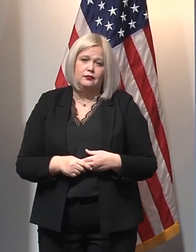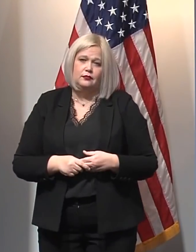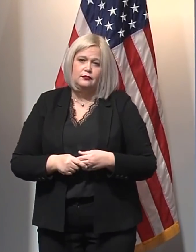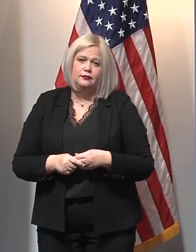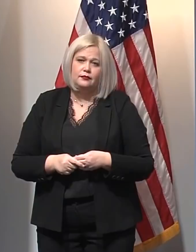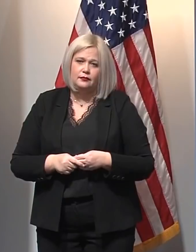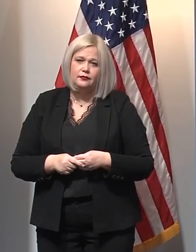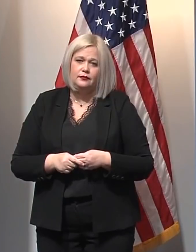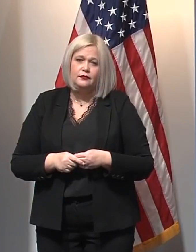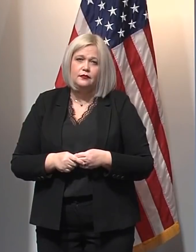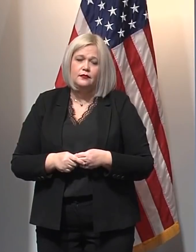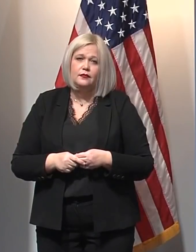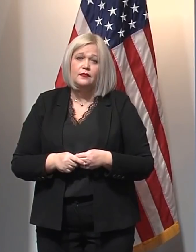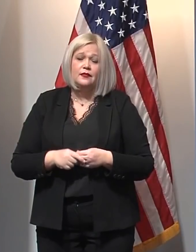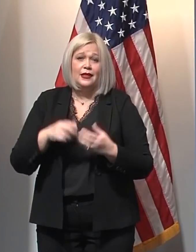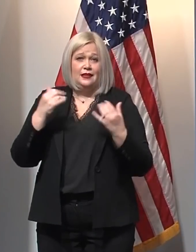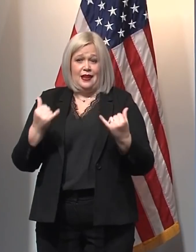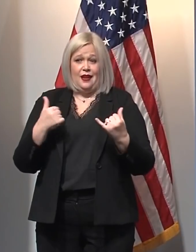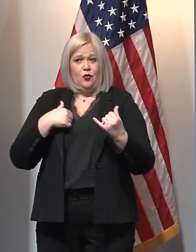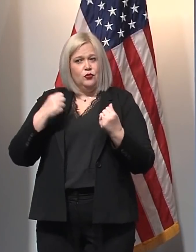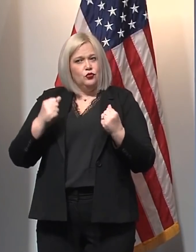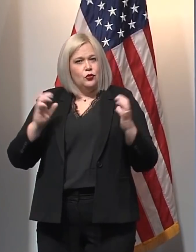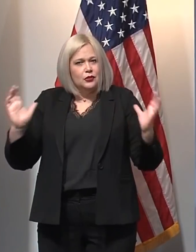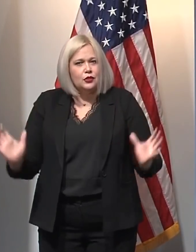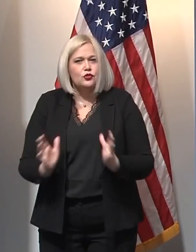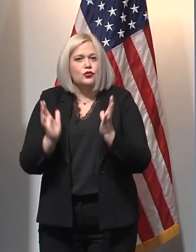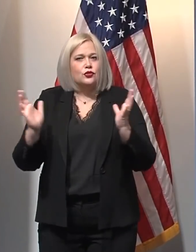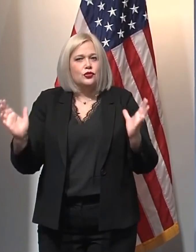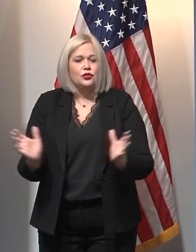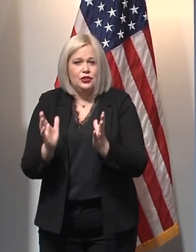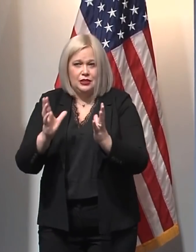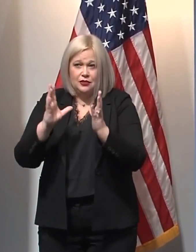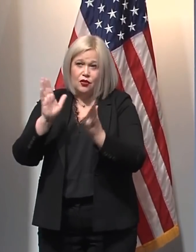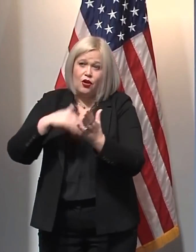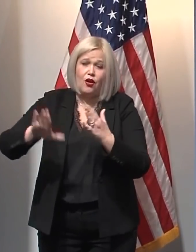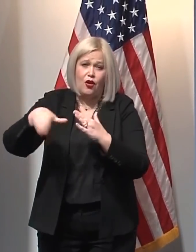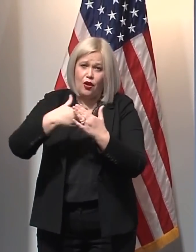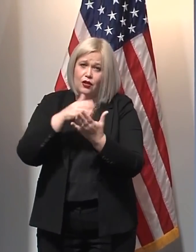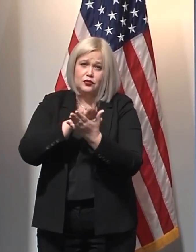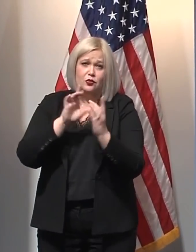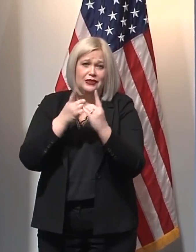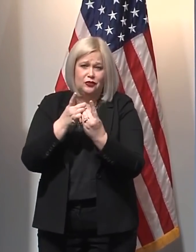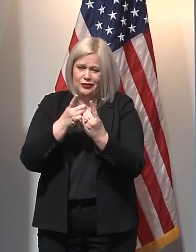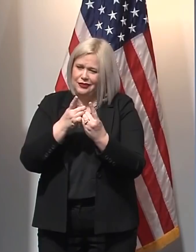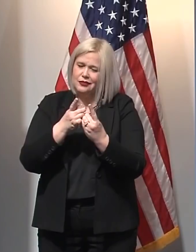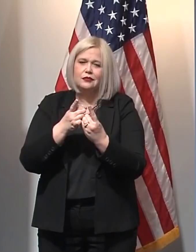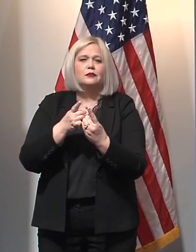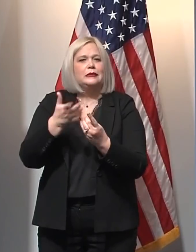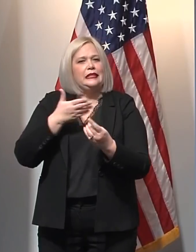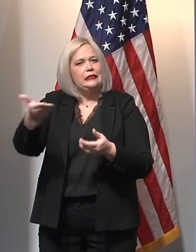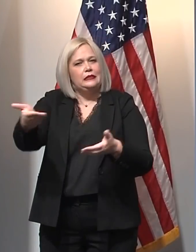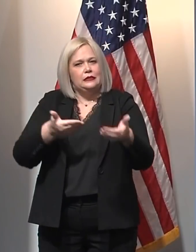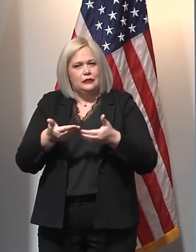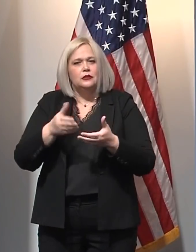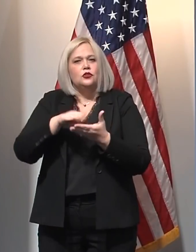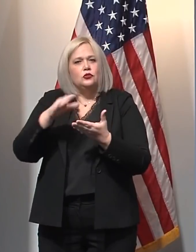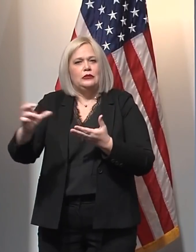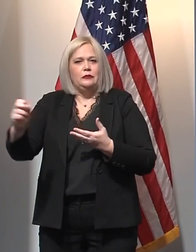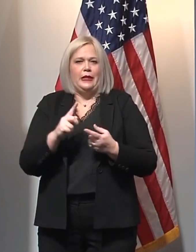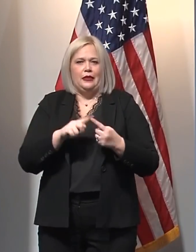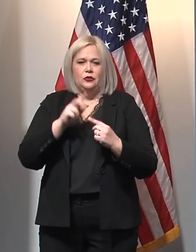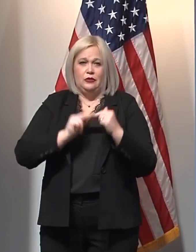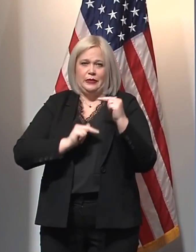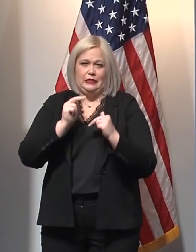This is why we're strongly encouraging districts to provide as much face-to-face learning as possible because it is just crucial